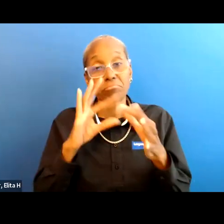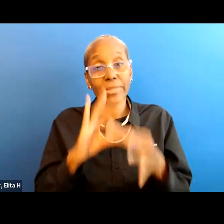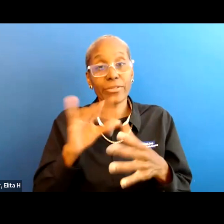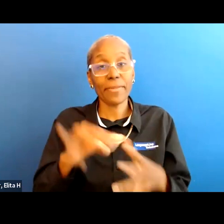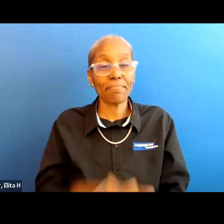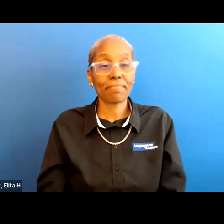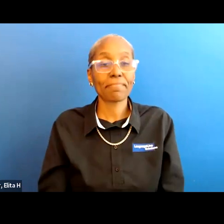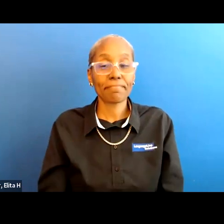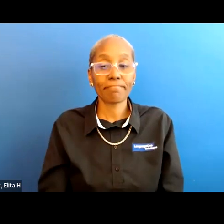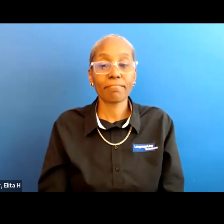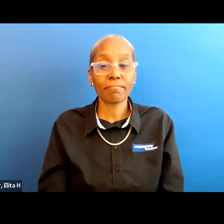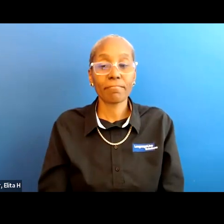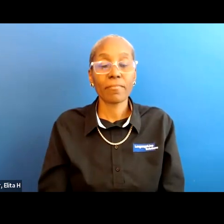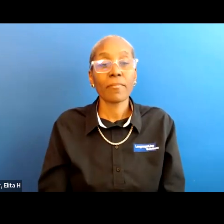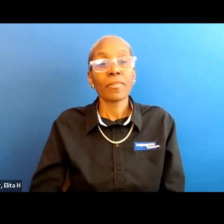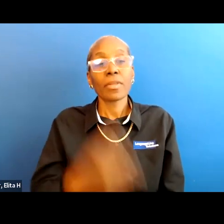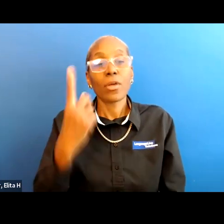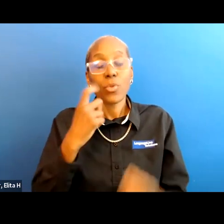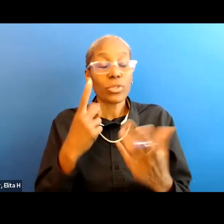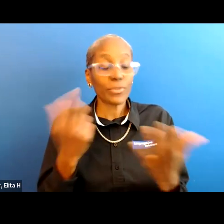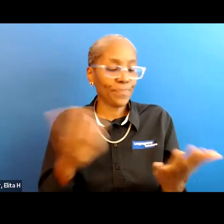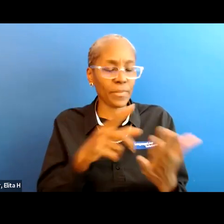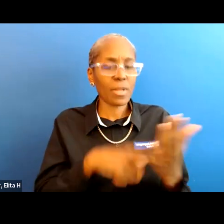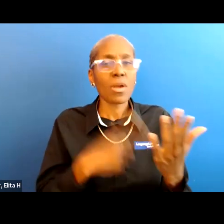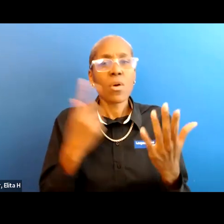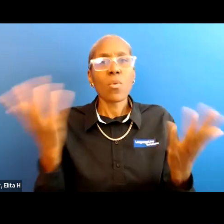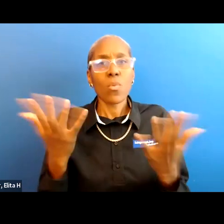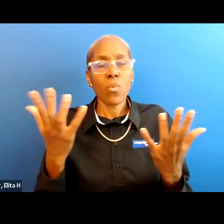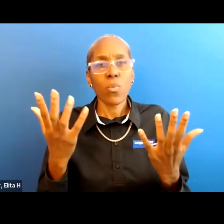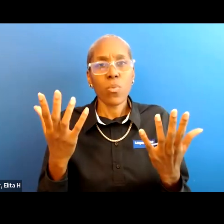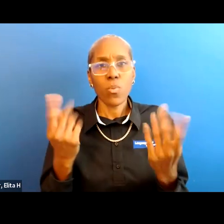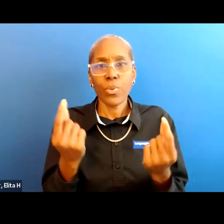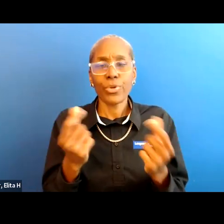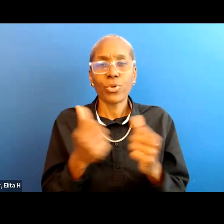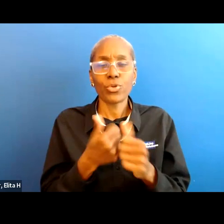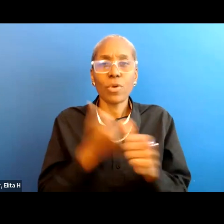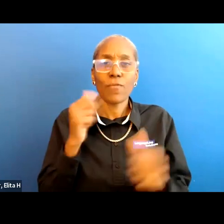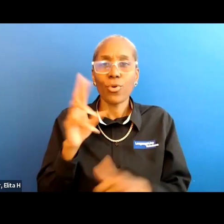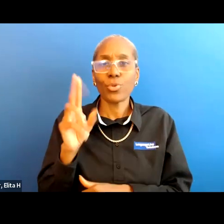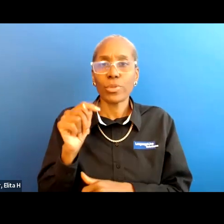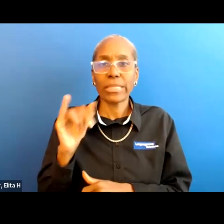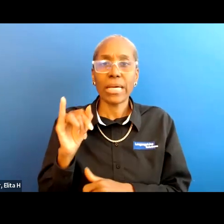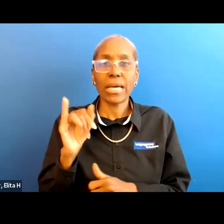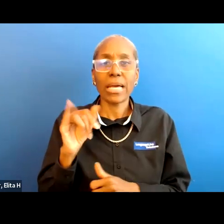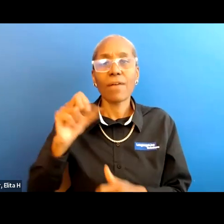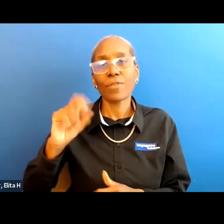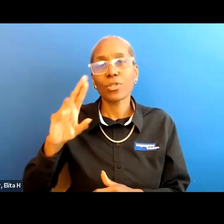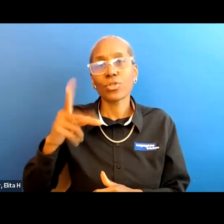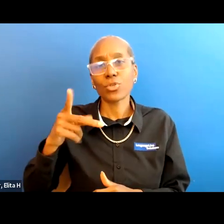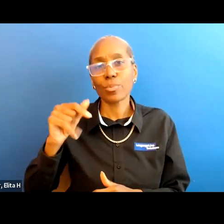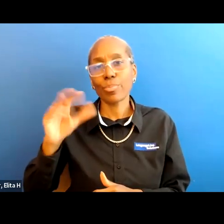um another question what can what can be uh doing to prevent utis i have a suprapubic catheter